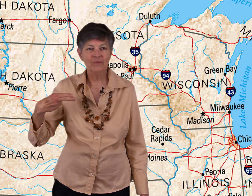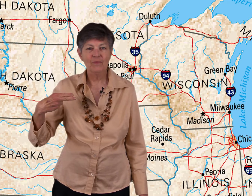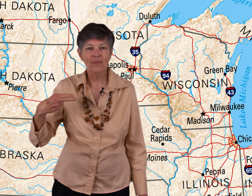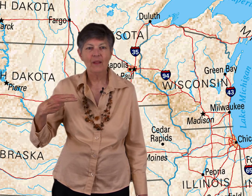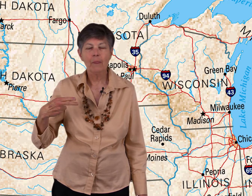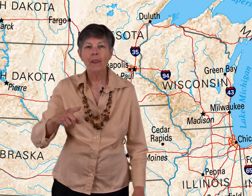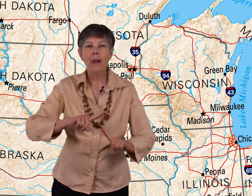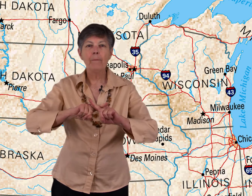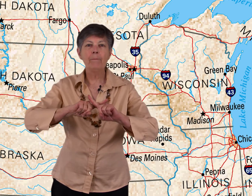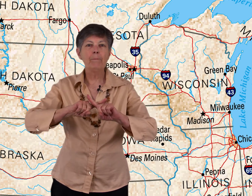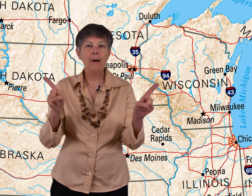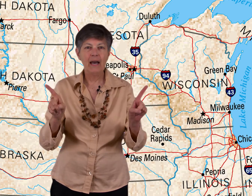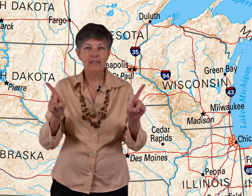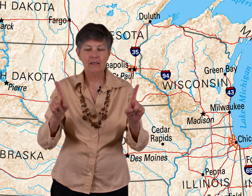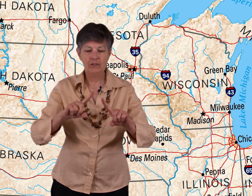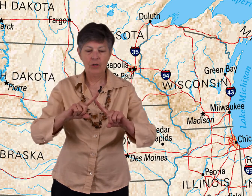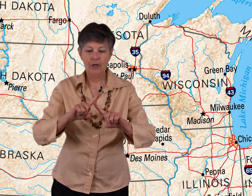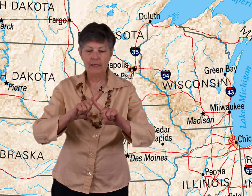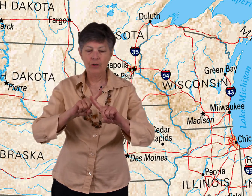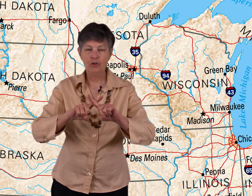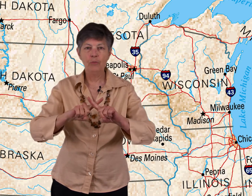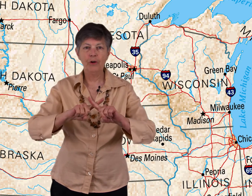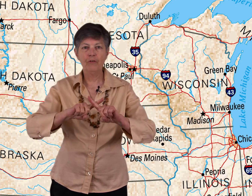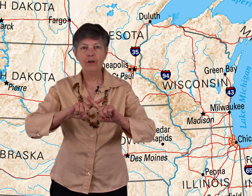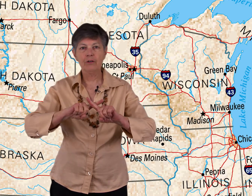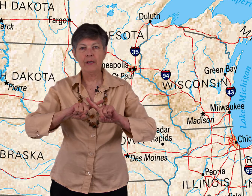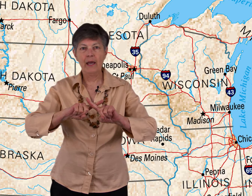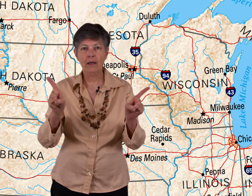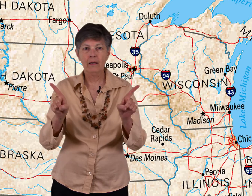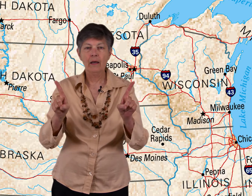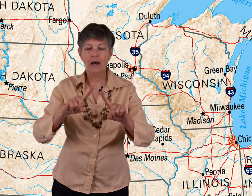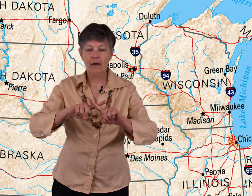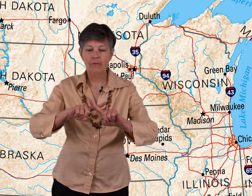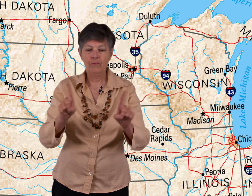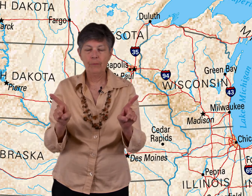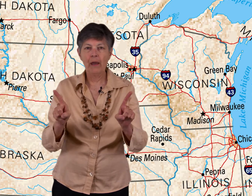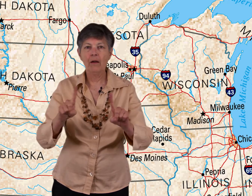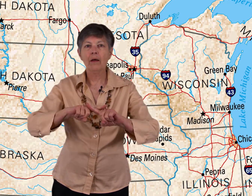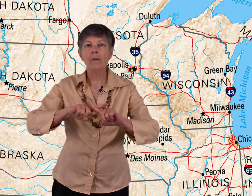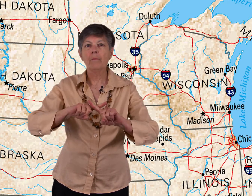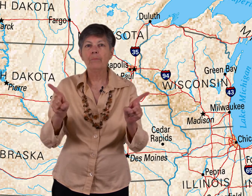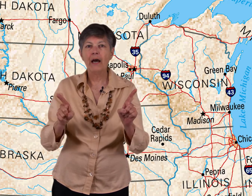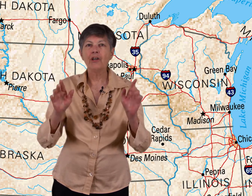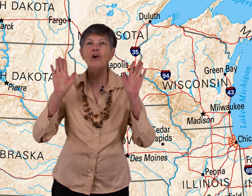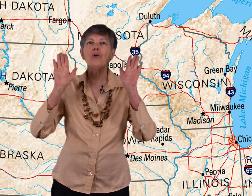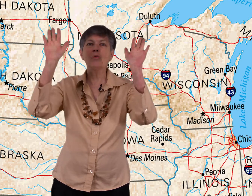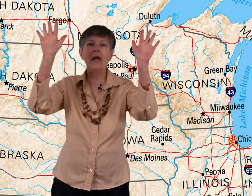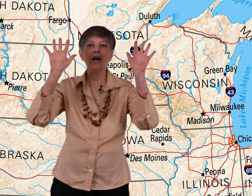but, so you're going to take your two pointer fingers and flip them out. But greater